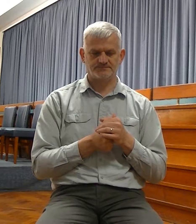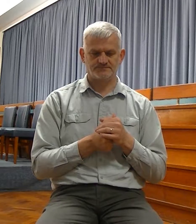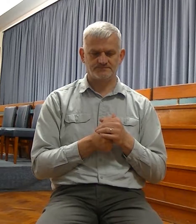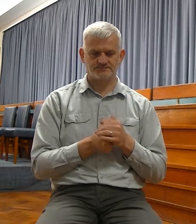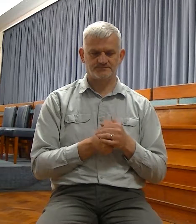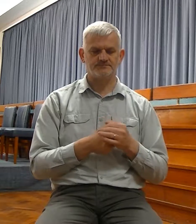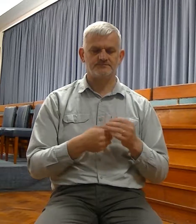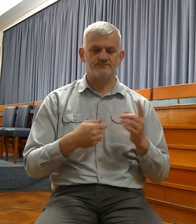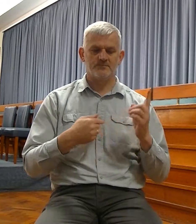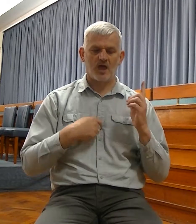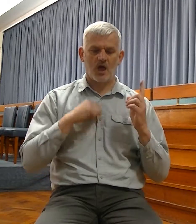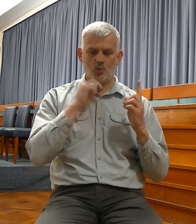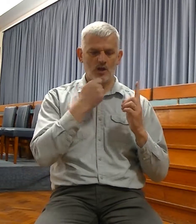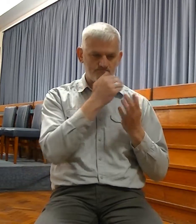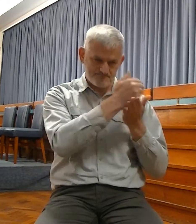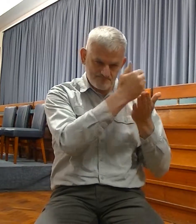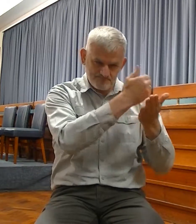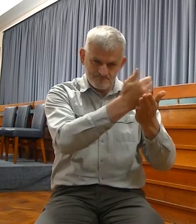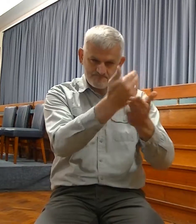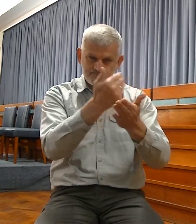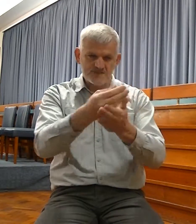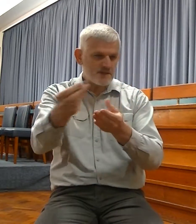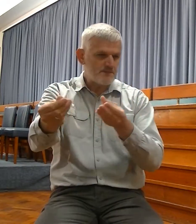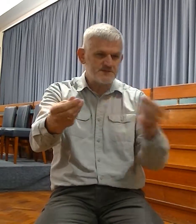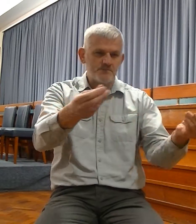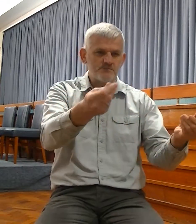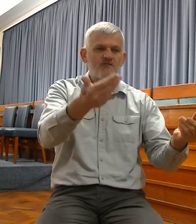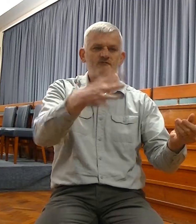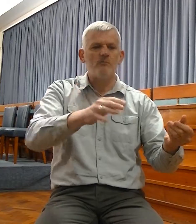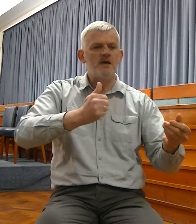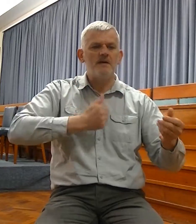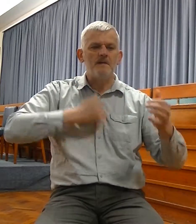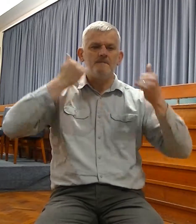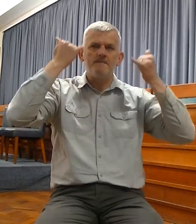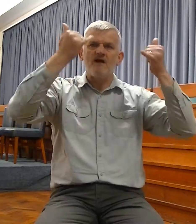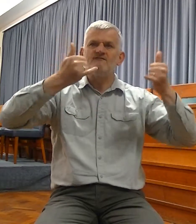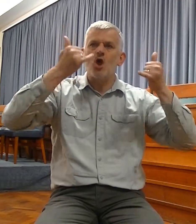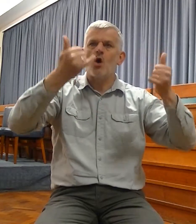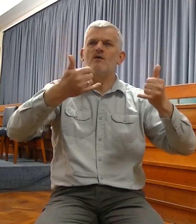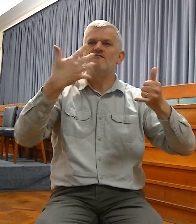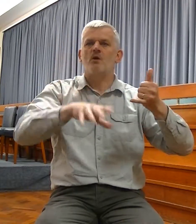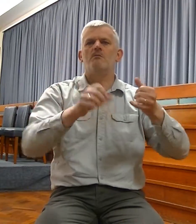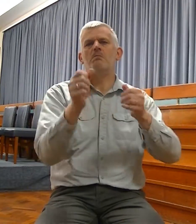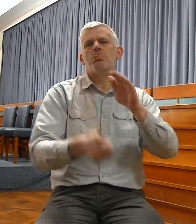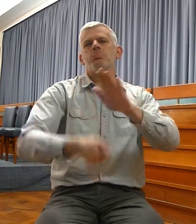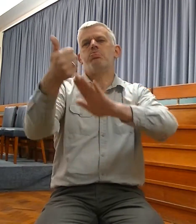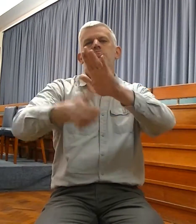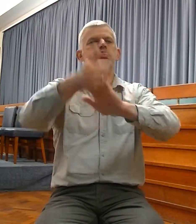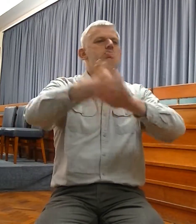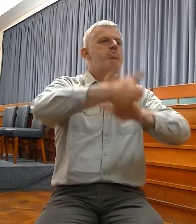verse 3 of And